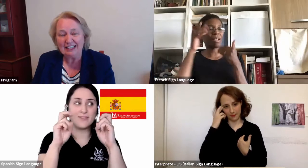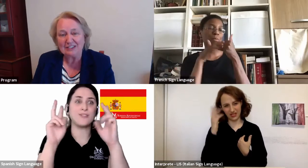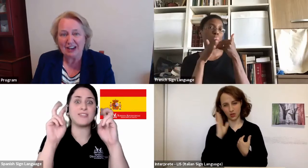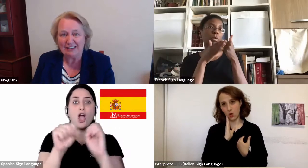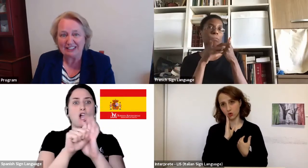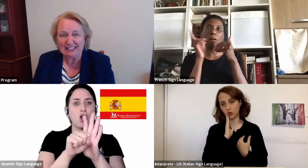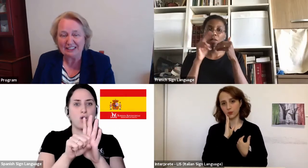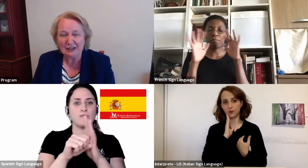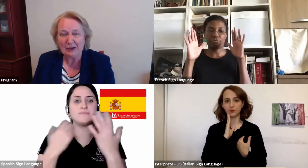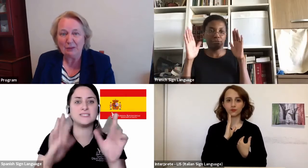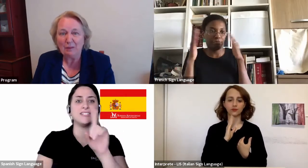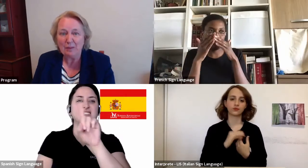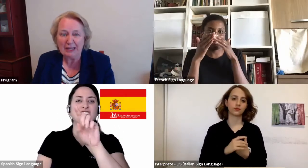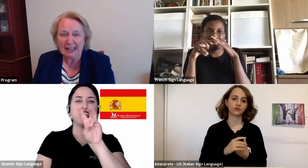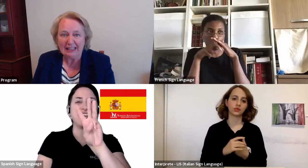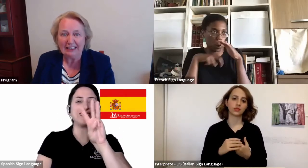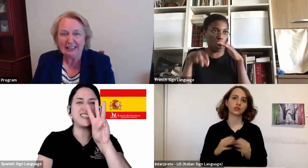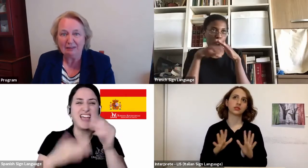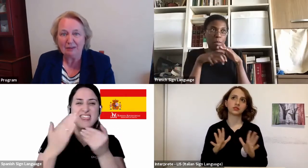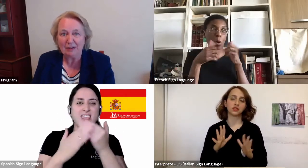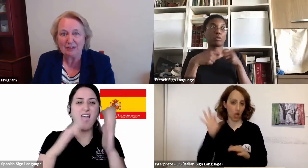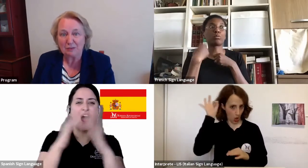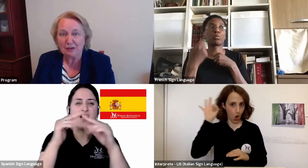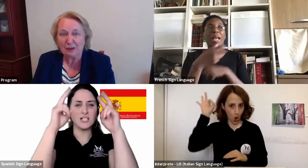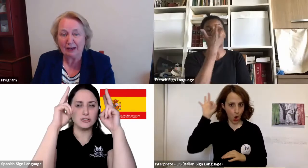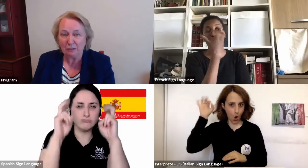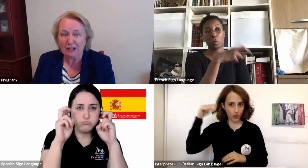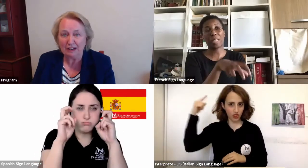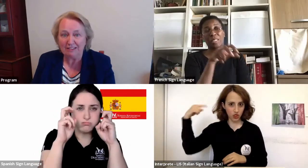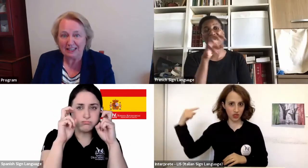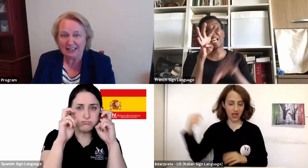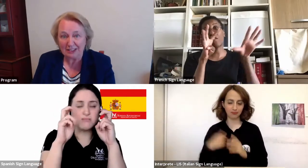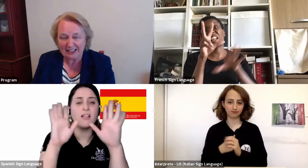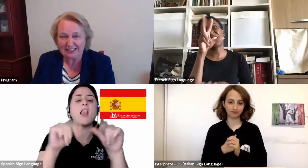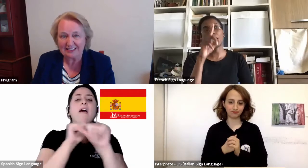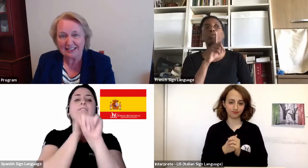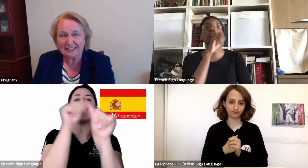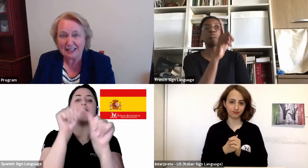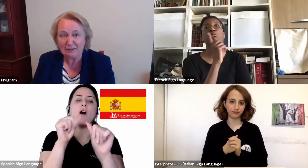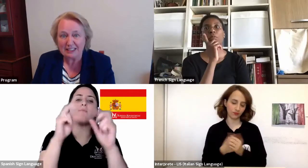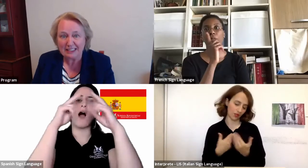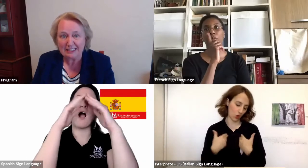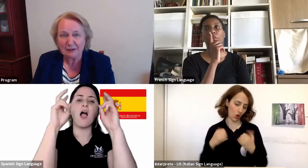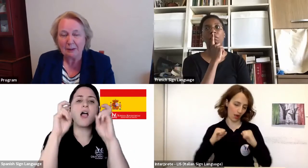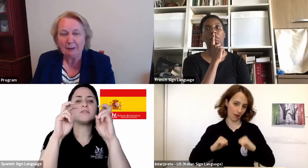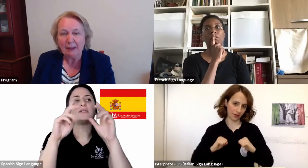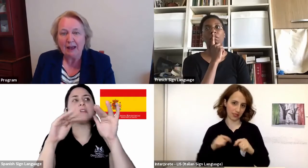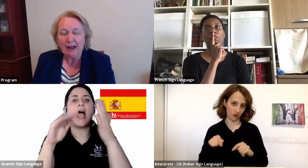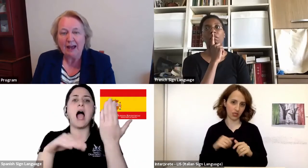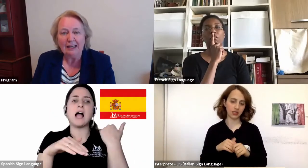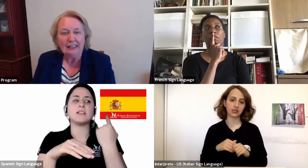has varied. When we began, it was, we could go out one hour a day to exercise and that was it.